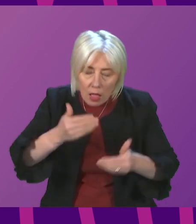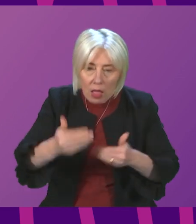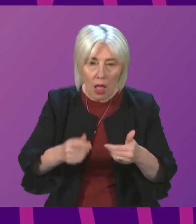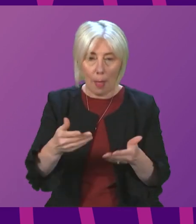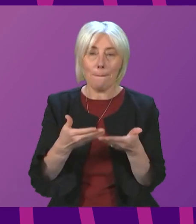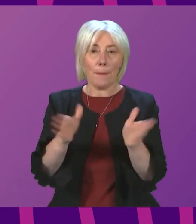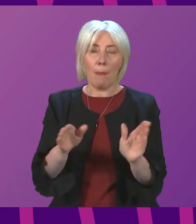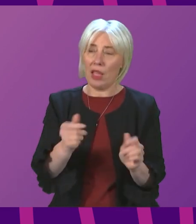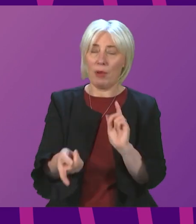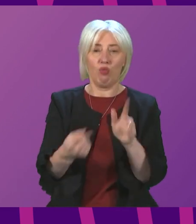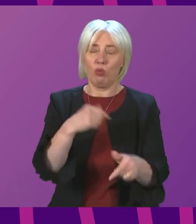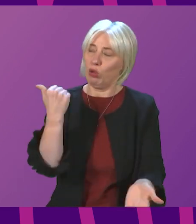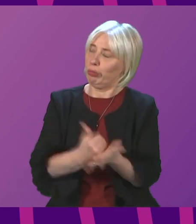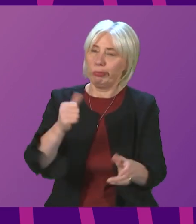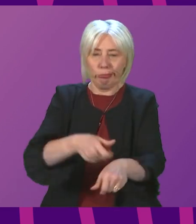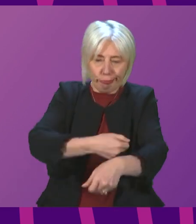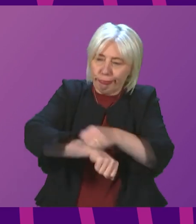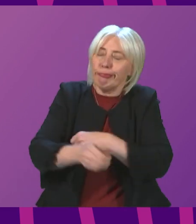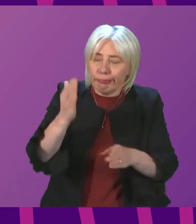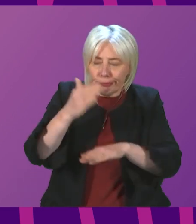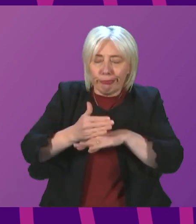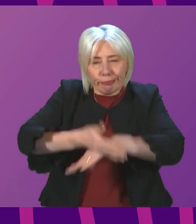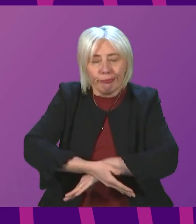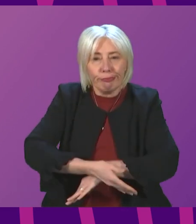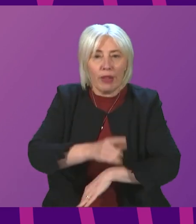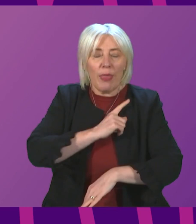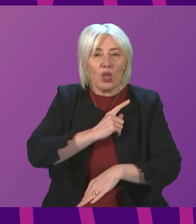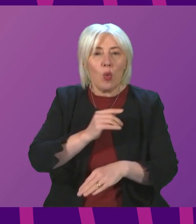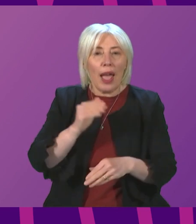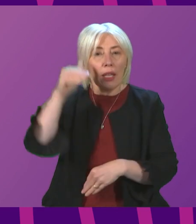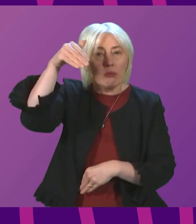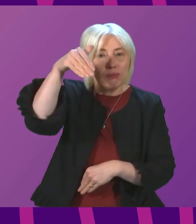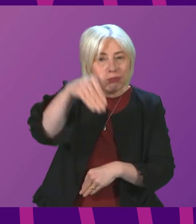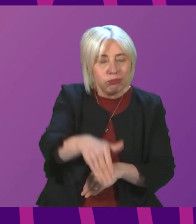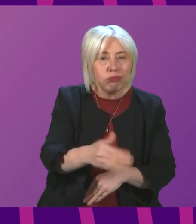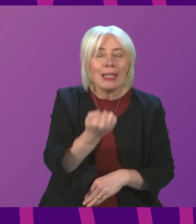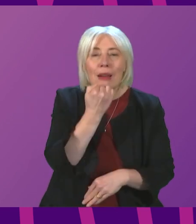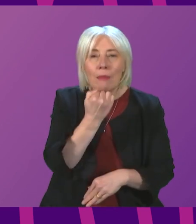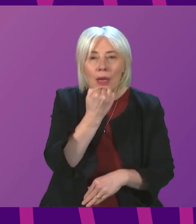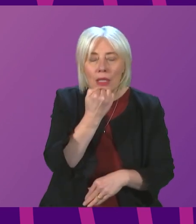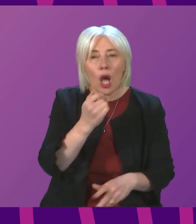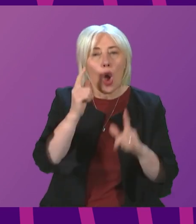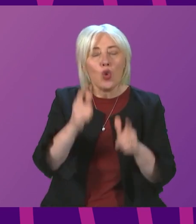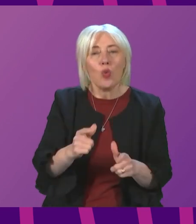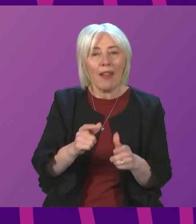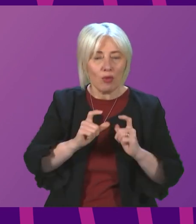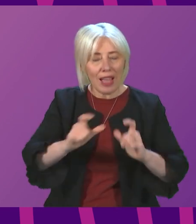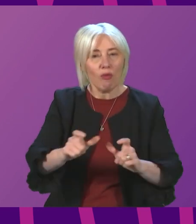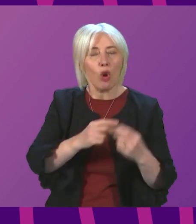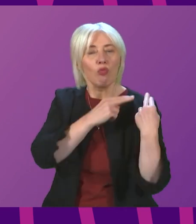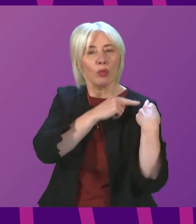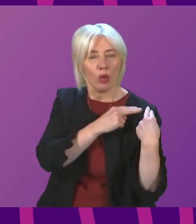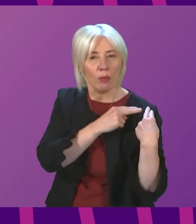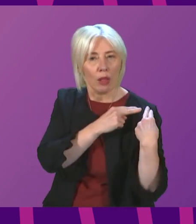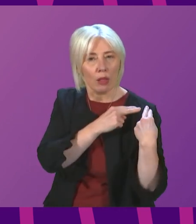magnificently that we're managing again to send COVID into reverse. And so we need to continue to be responsible about this.